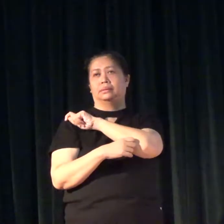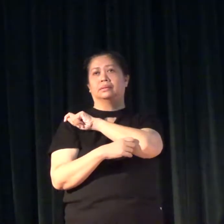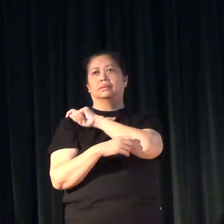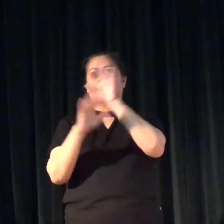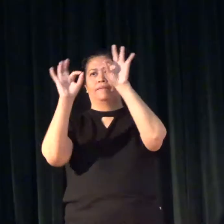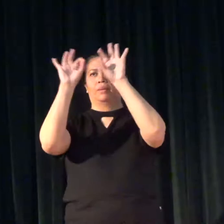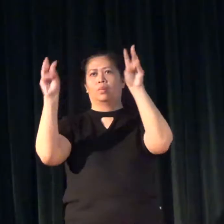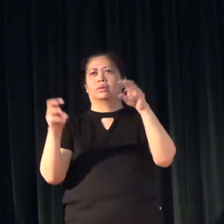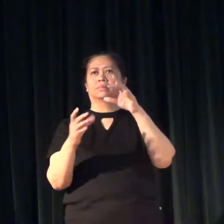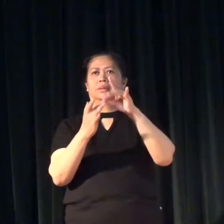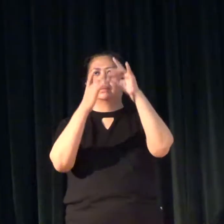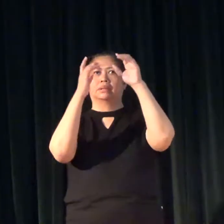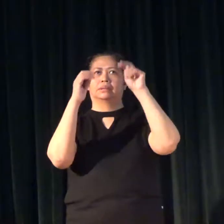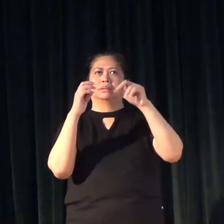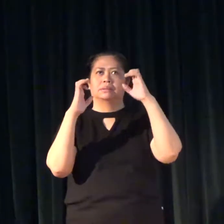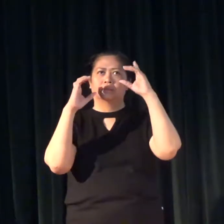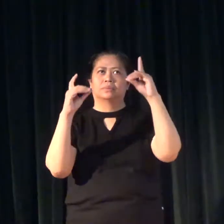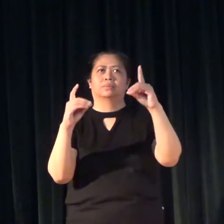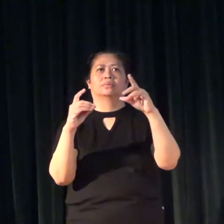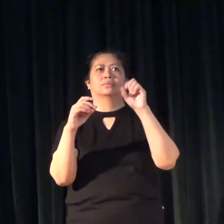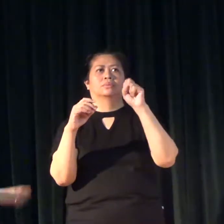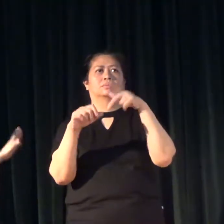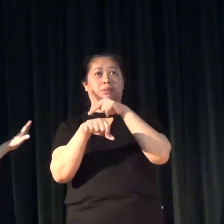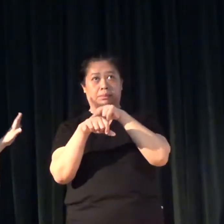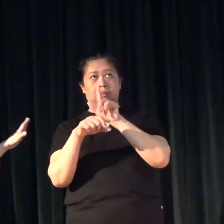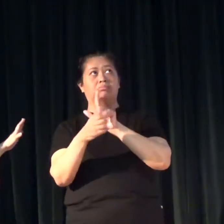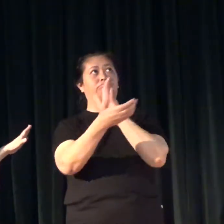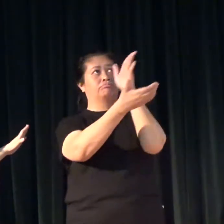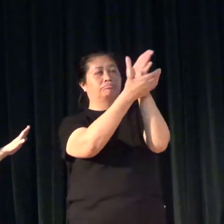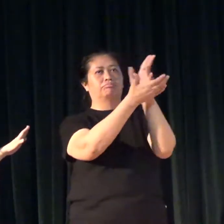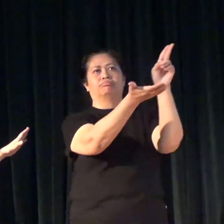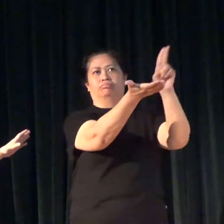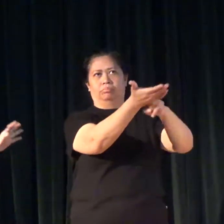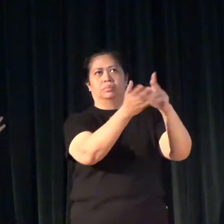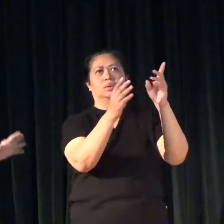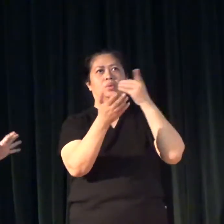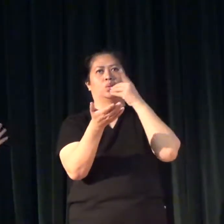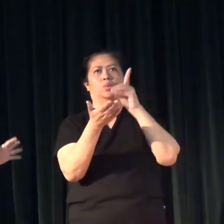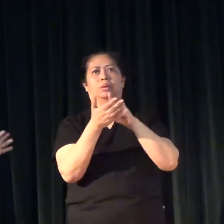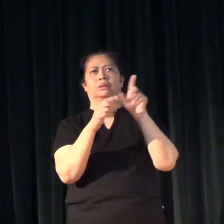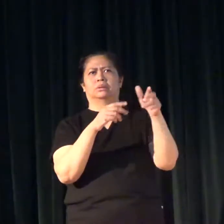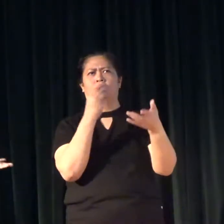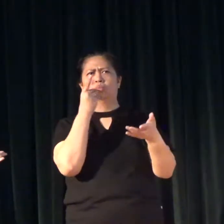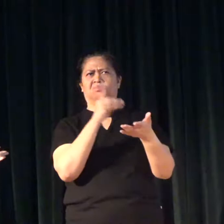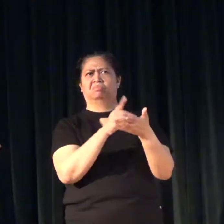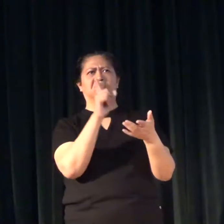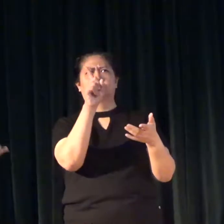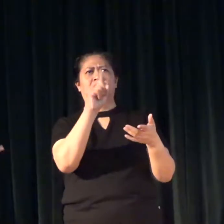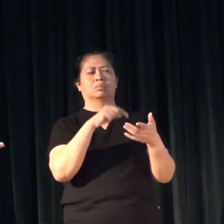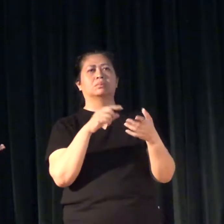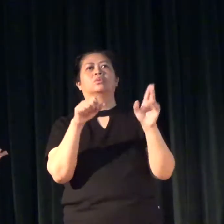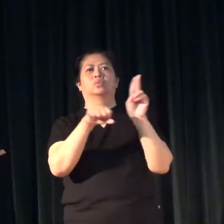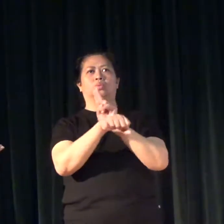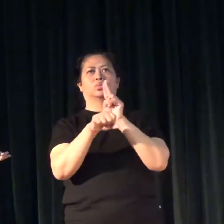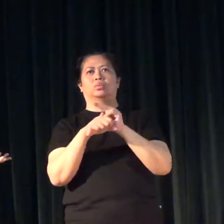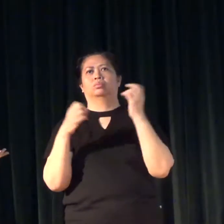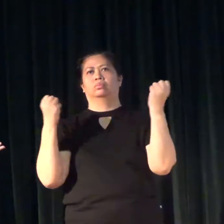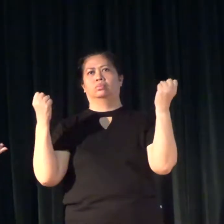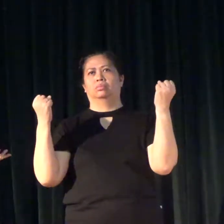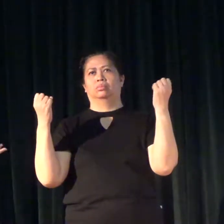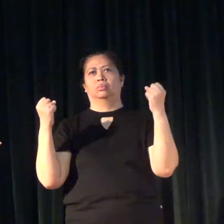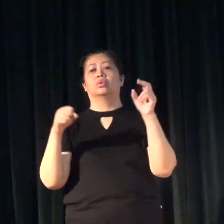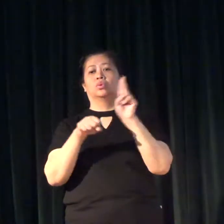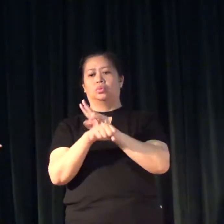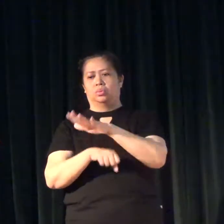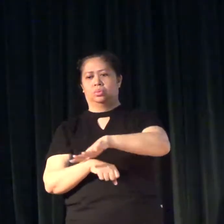action for special needs education. So the Philippines signed that document that document said that it will use the sign language